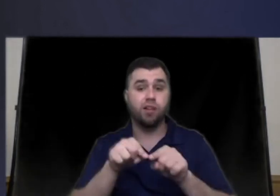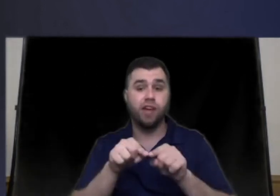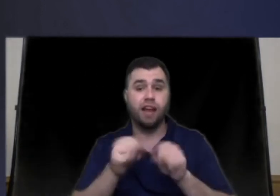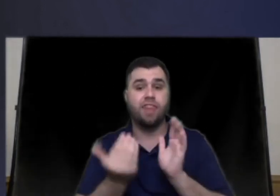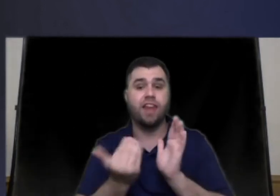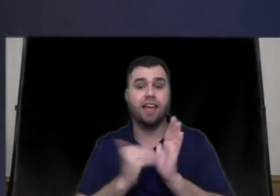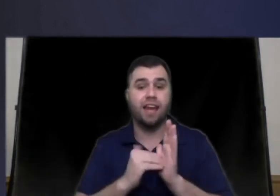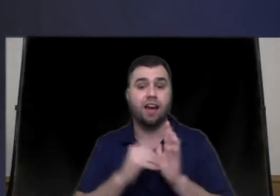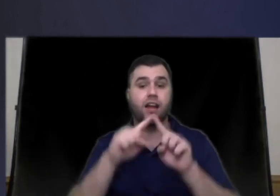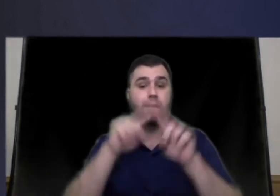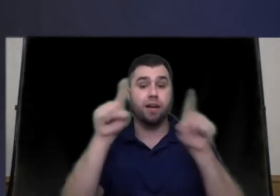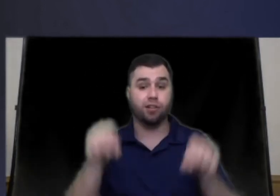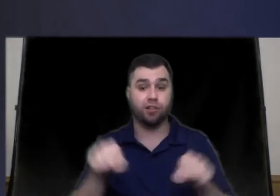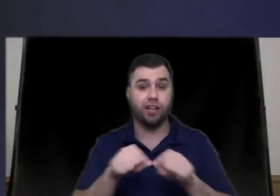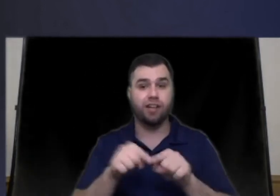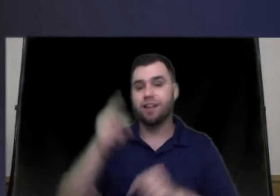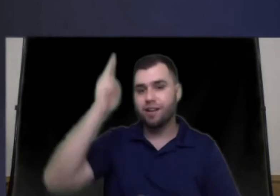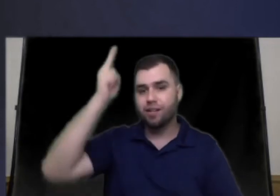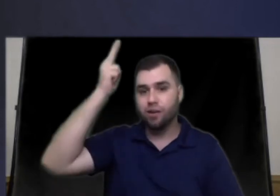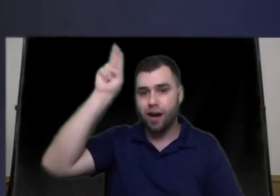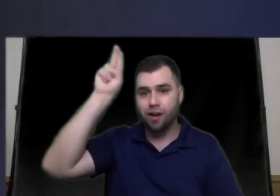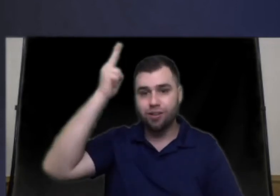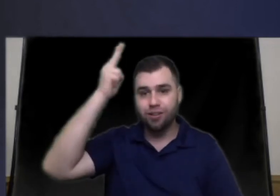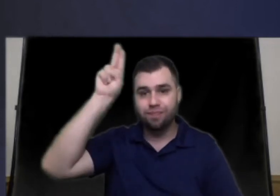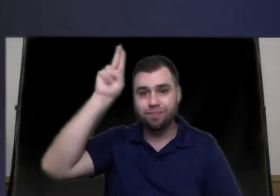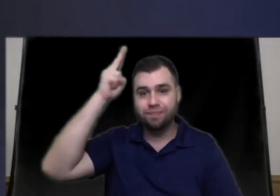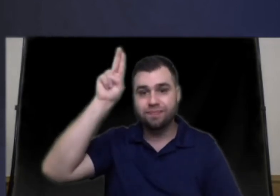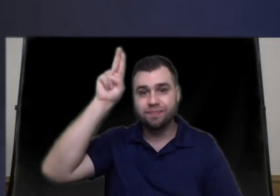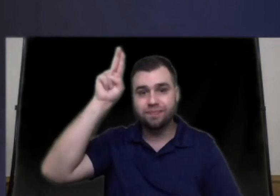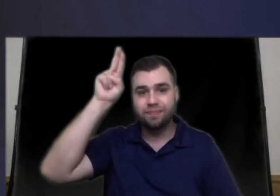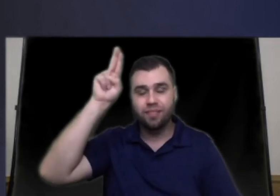small screen and then again on a bigger screen so uncle